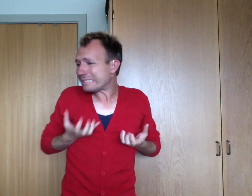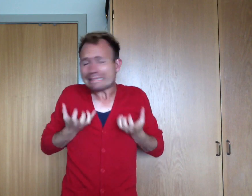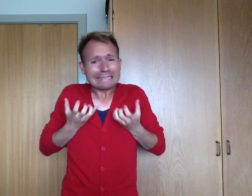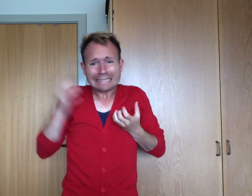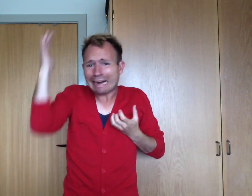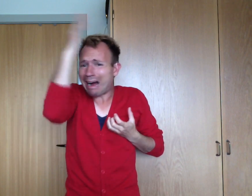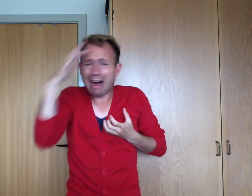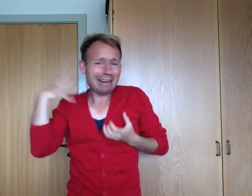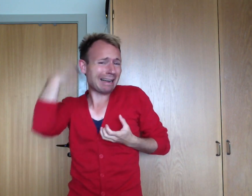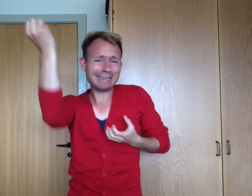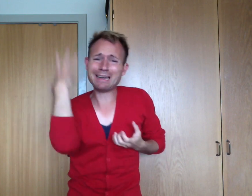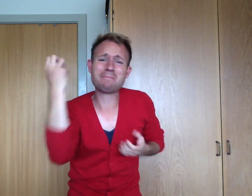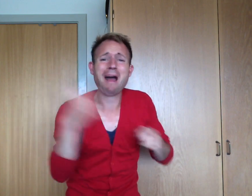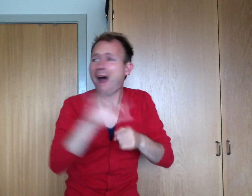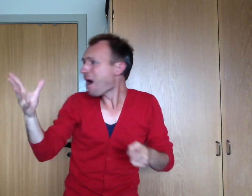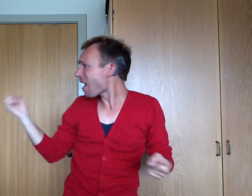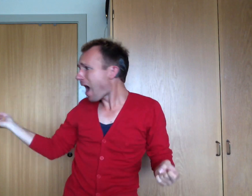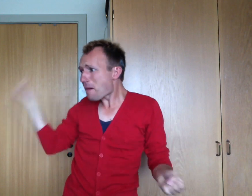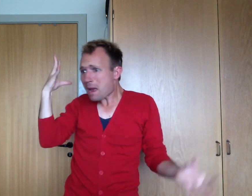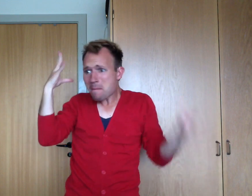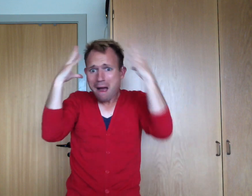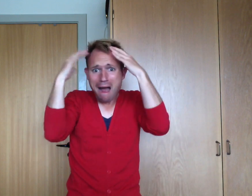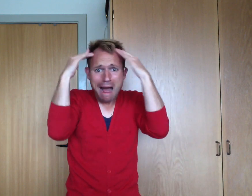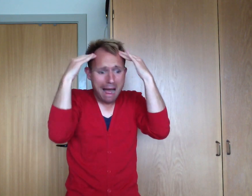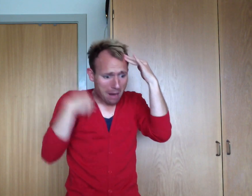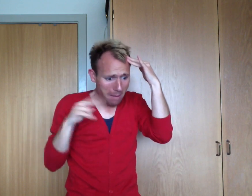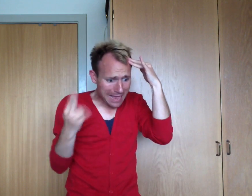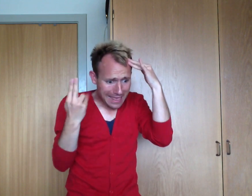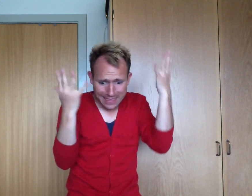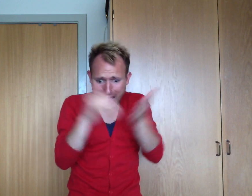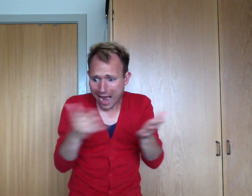recall But it's all coming back to me now